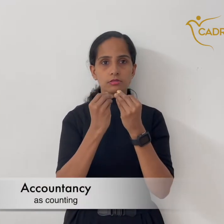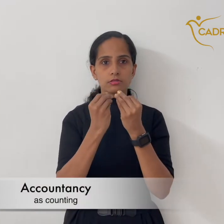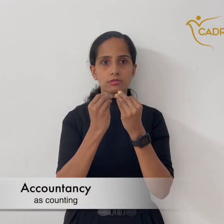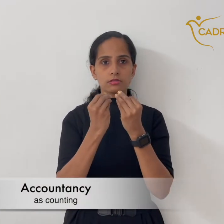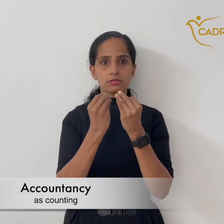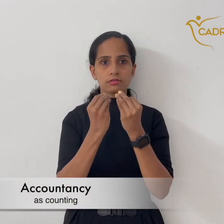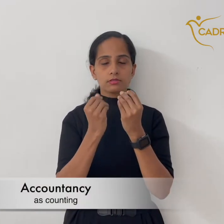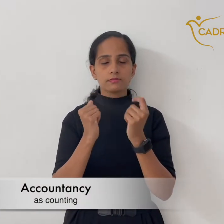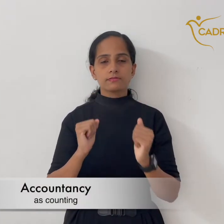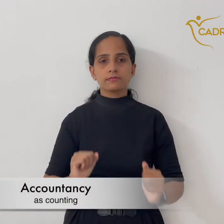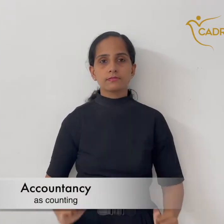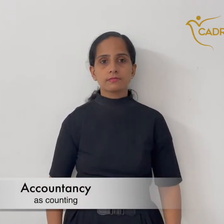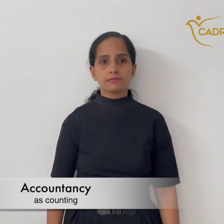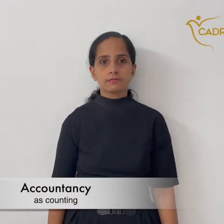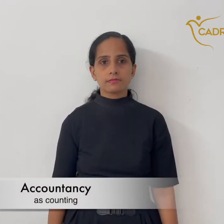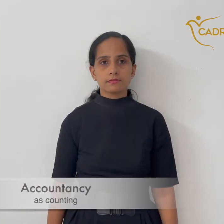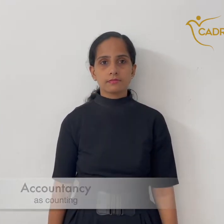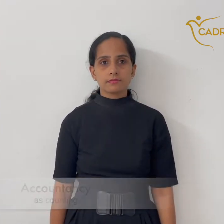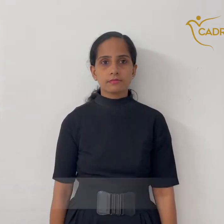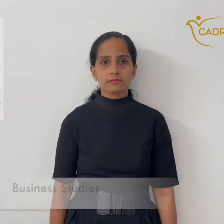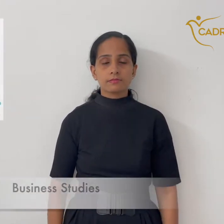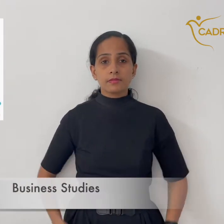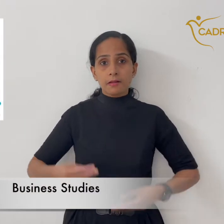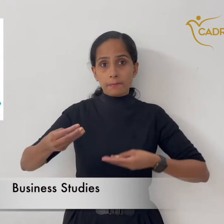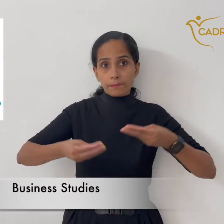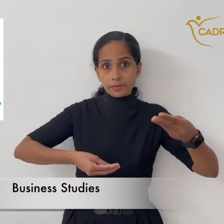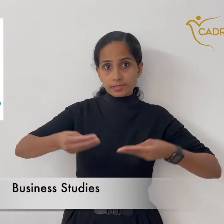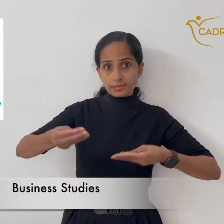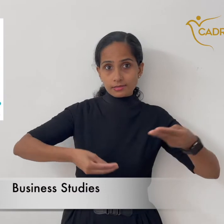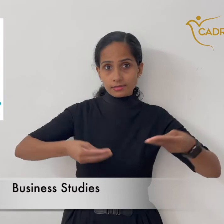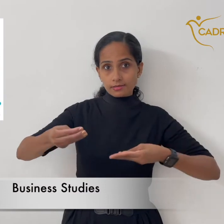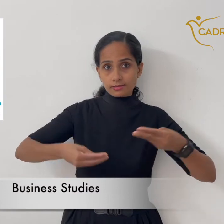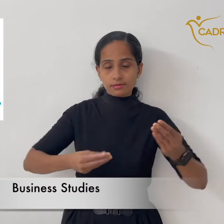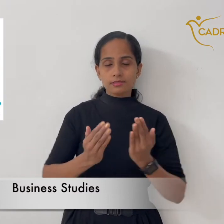Accountancy Accountancy Accountancy Business Studies